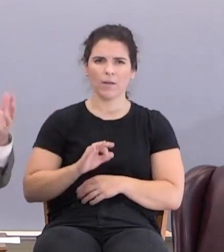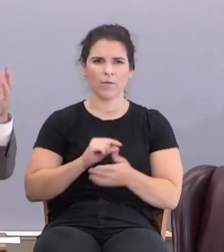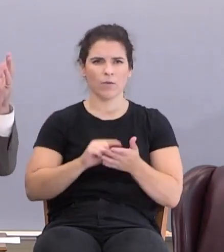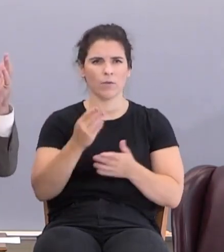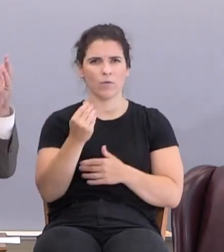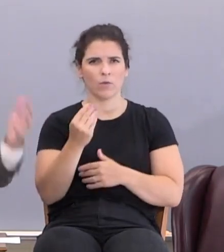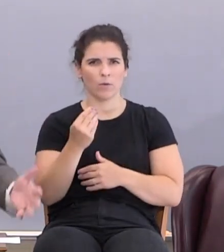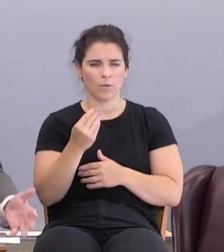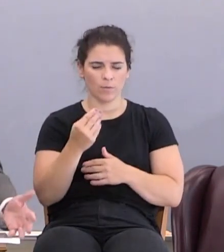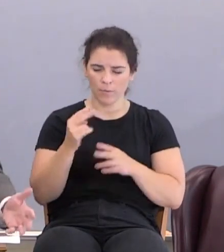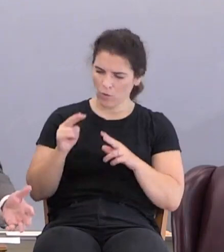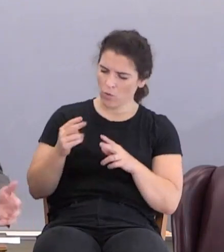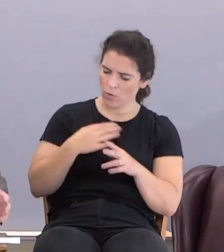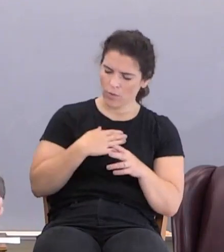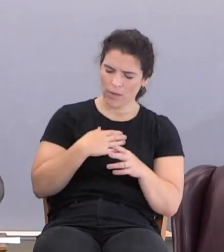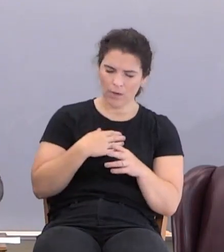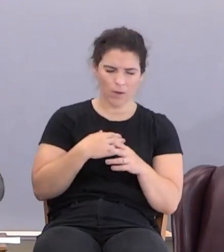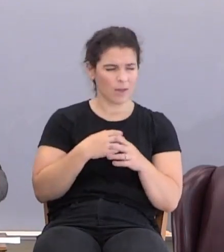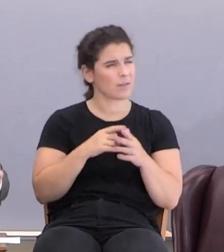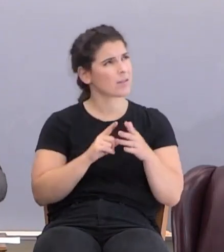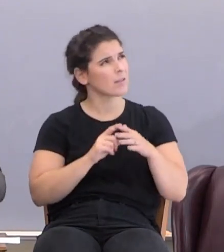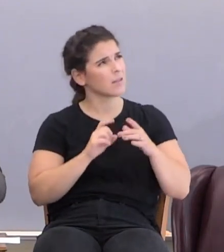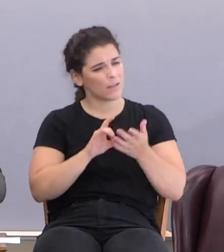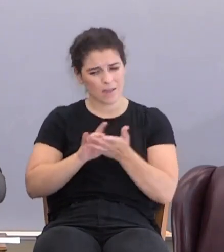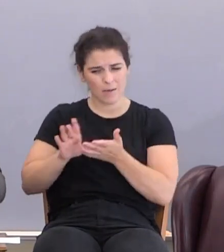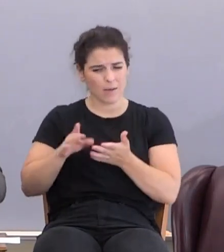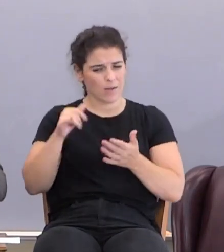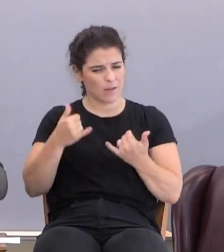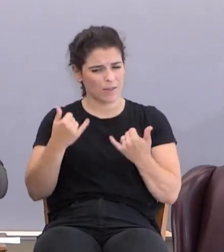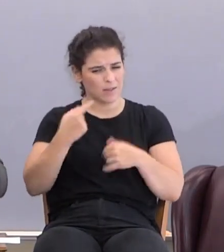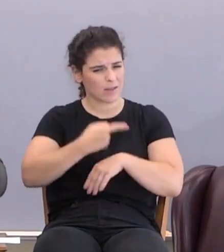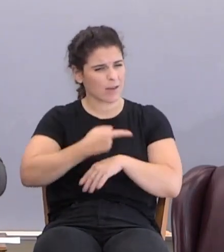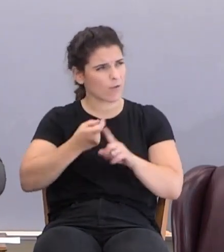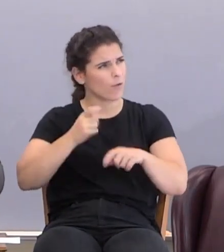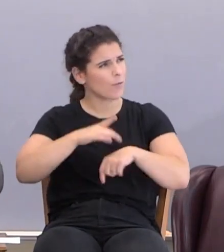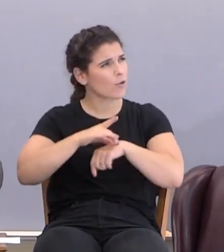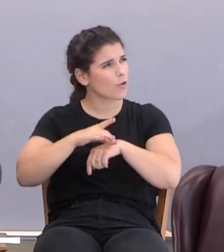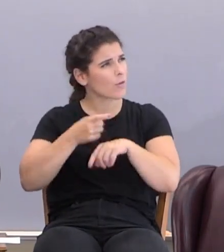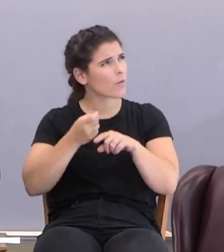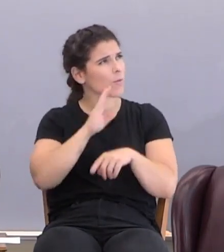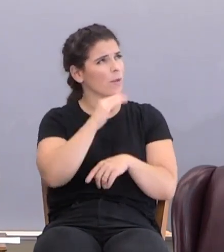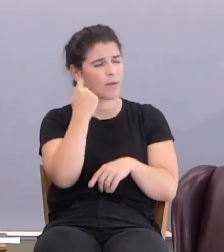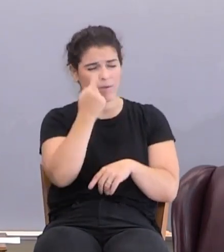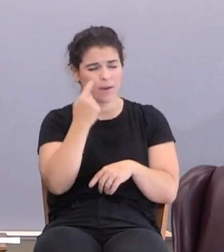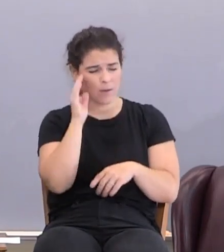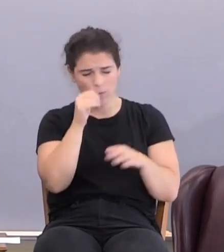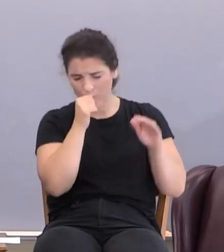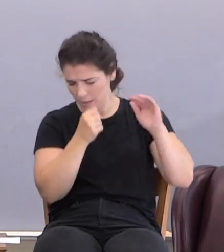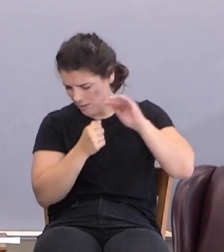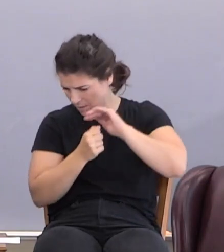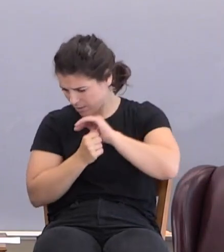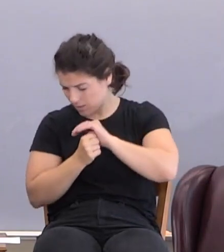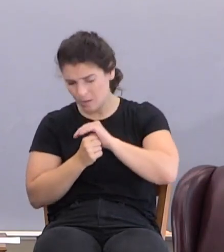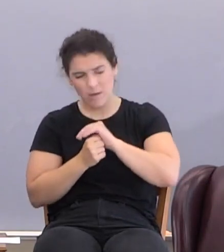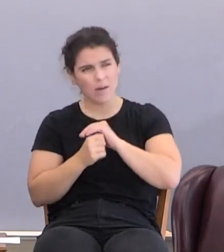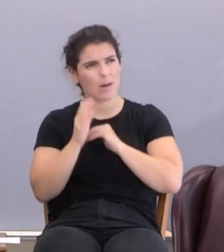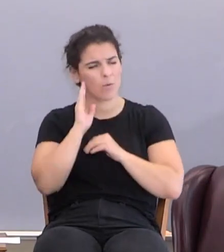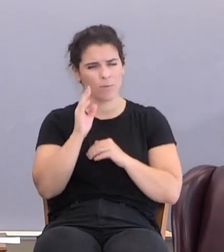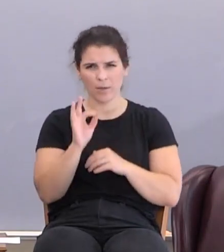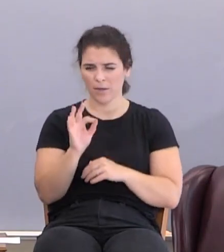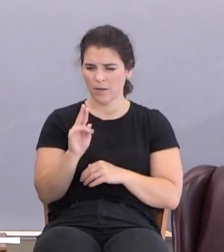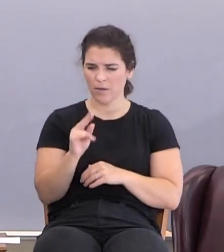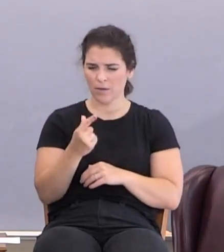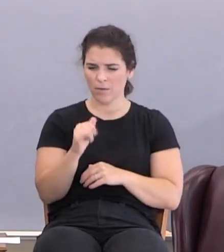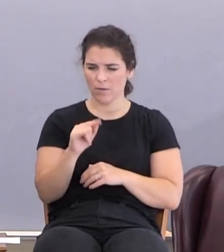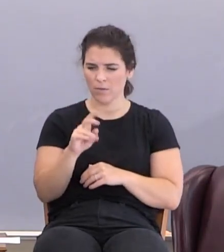behold, thou hast driven me out this day from the face of the earth, and from thy face shall I be hid, and I shall be a fugitive.